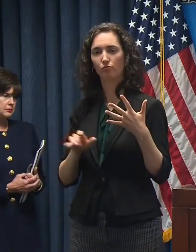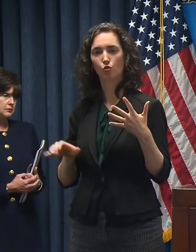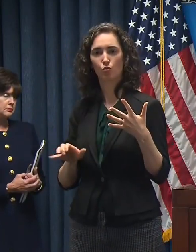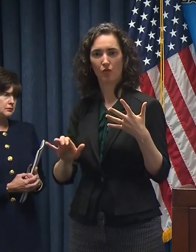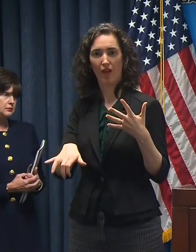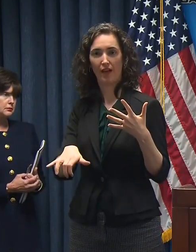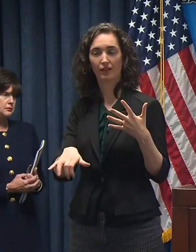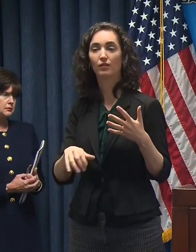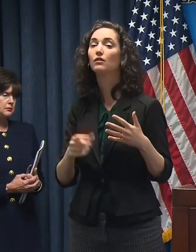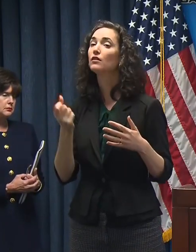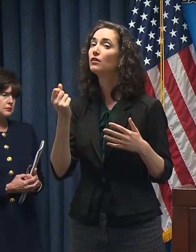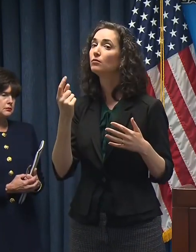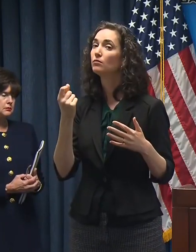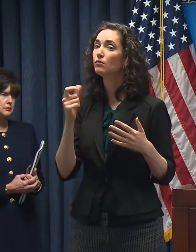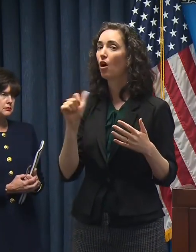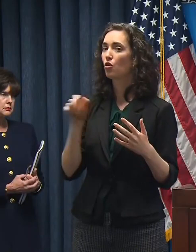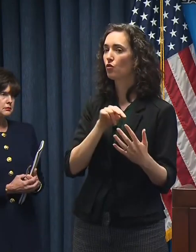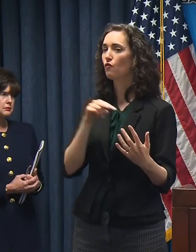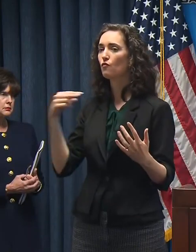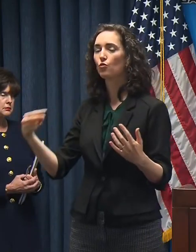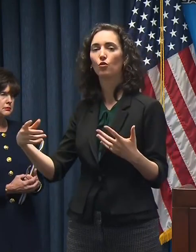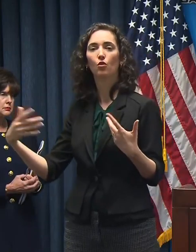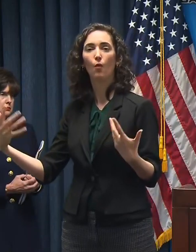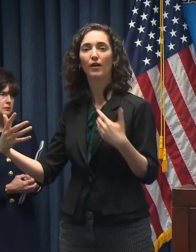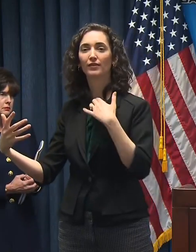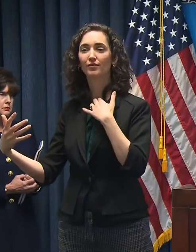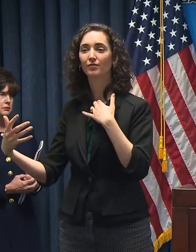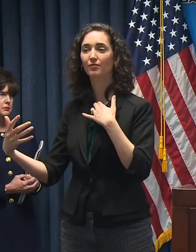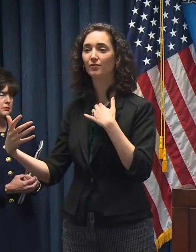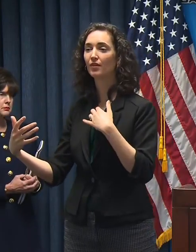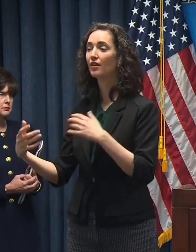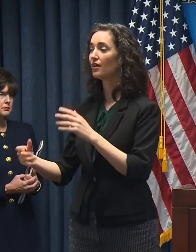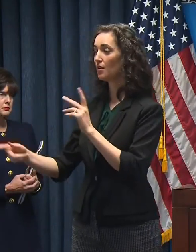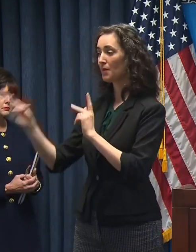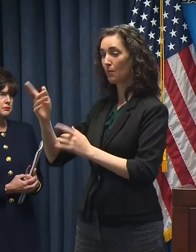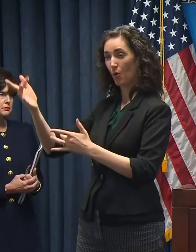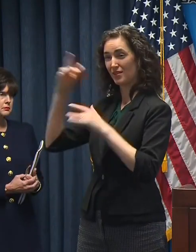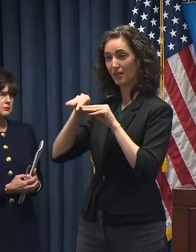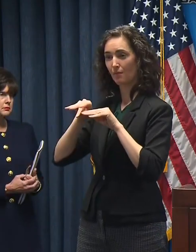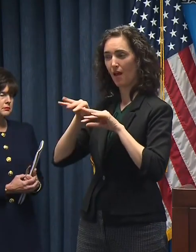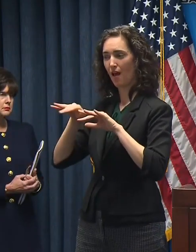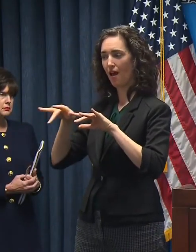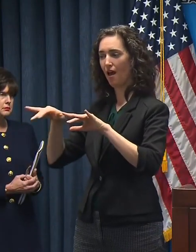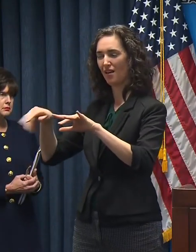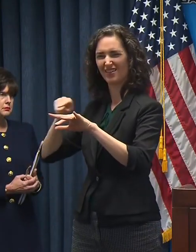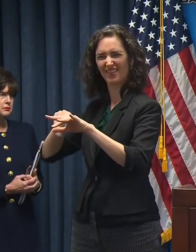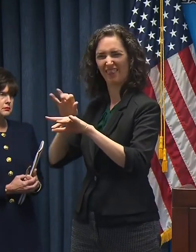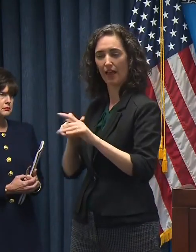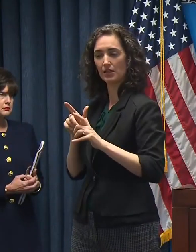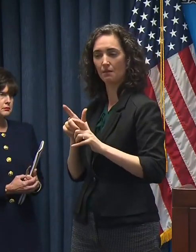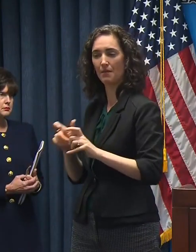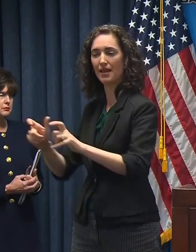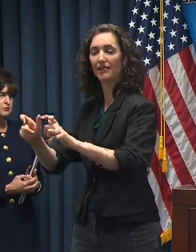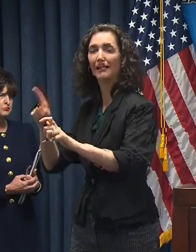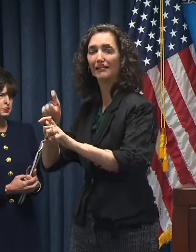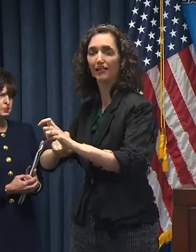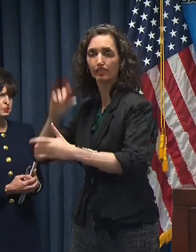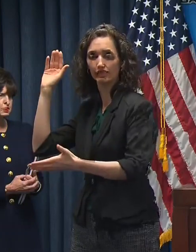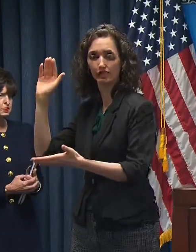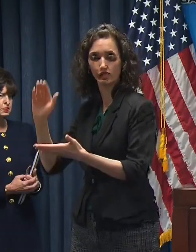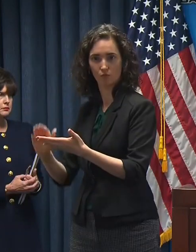But the other side of the equation is minimizing the rate at which coronavirus is spreading across Louisiana.